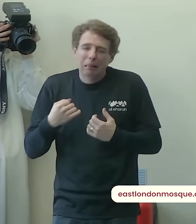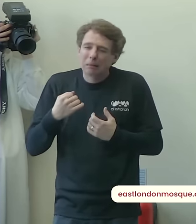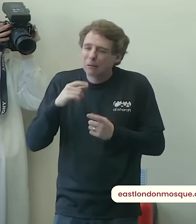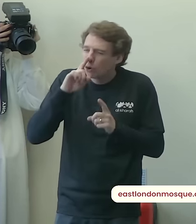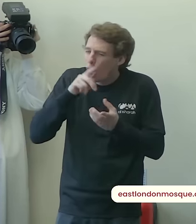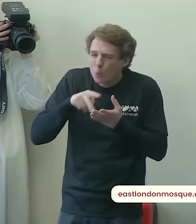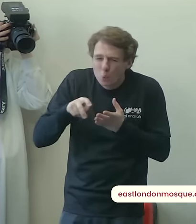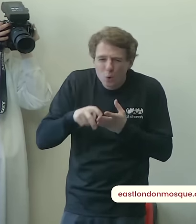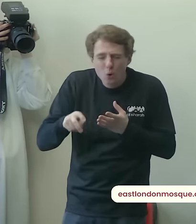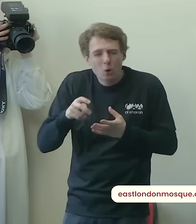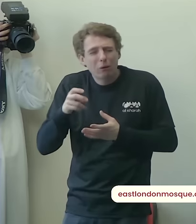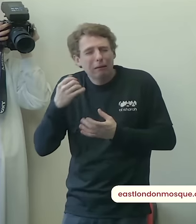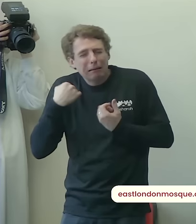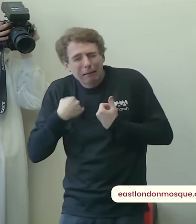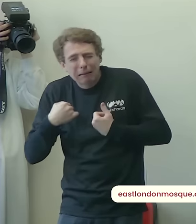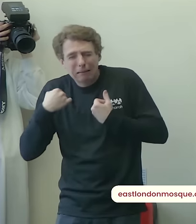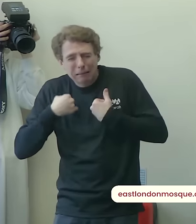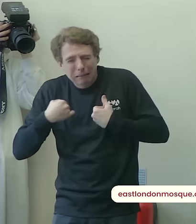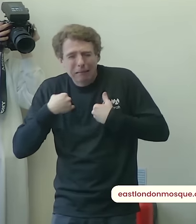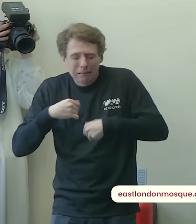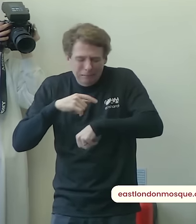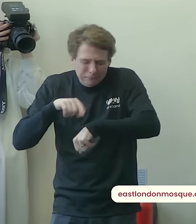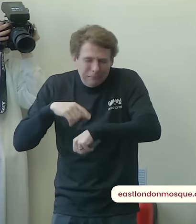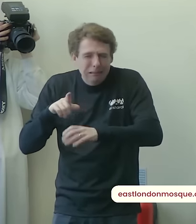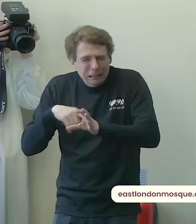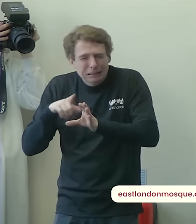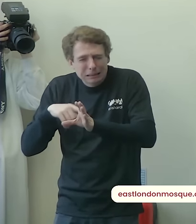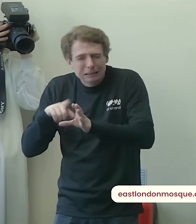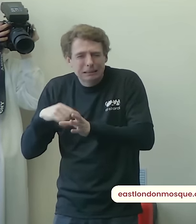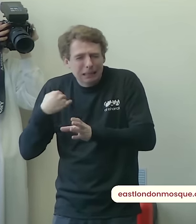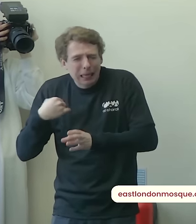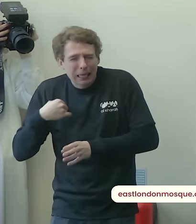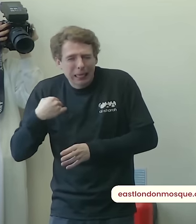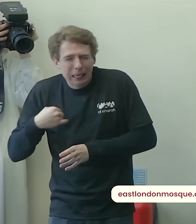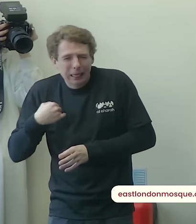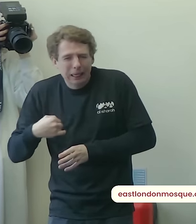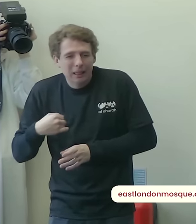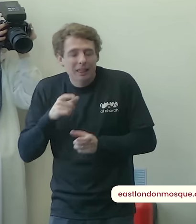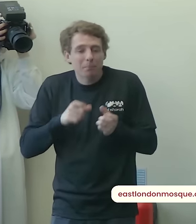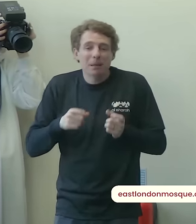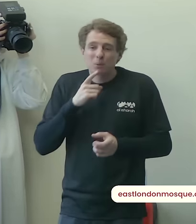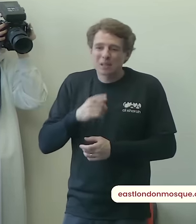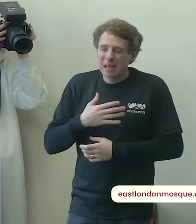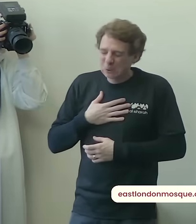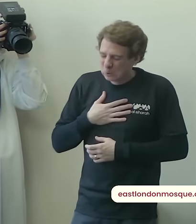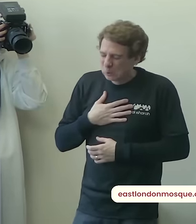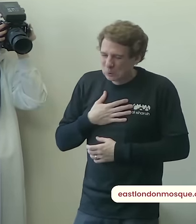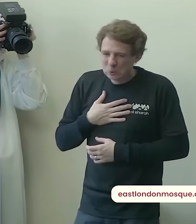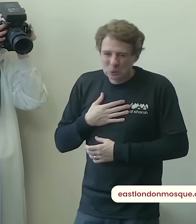will this end it happens right when will this end well if you are to bear patience and make the most of